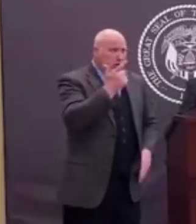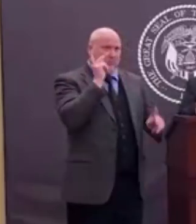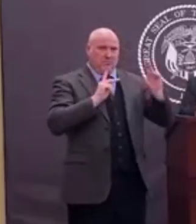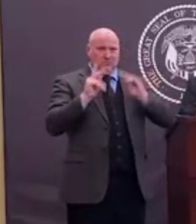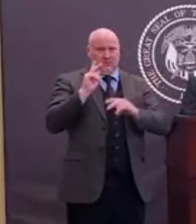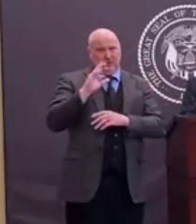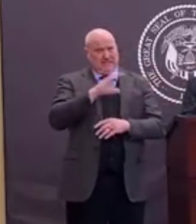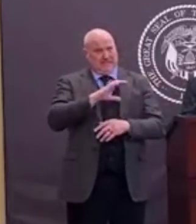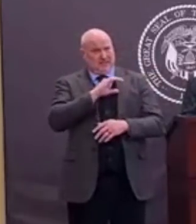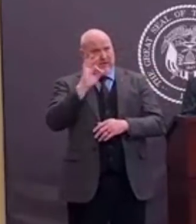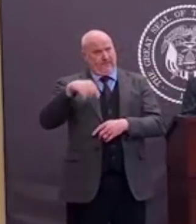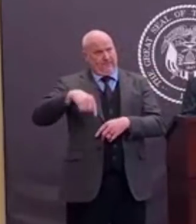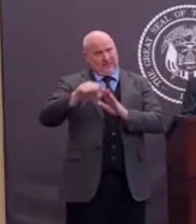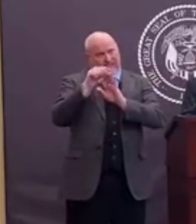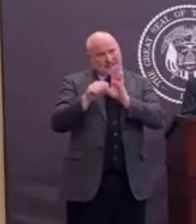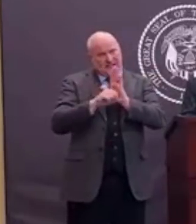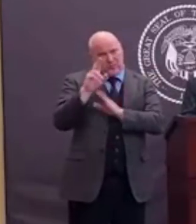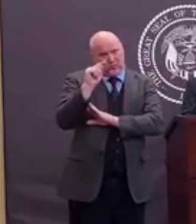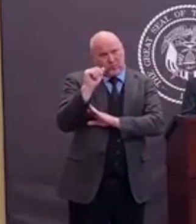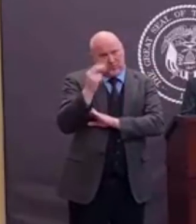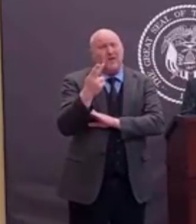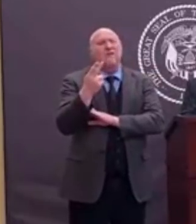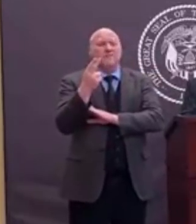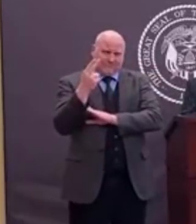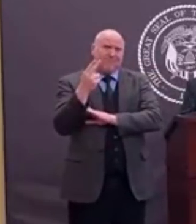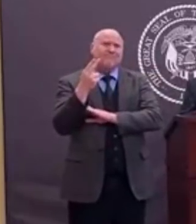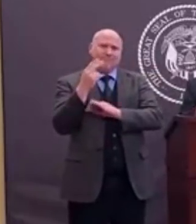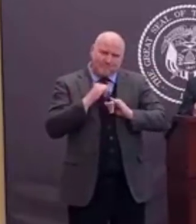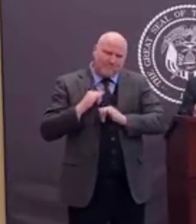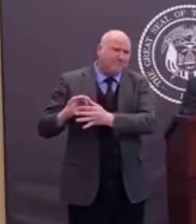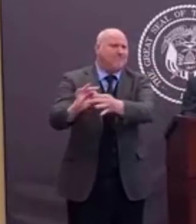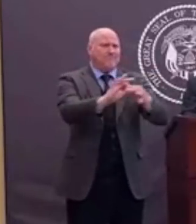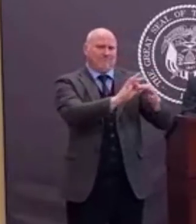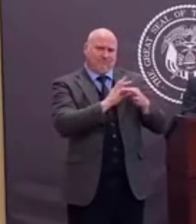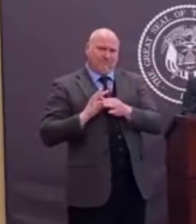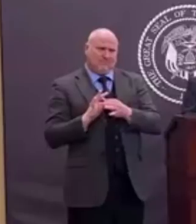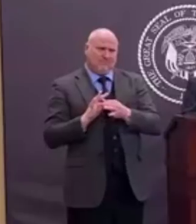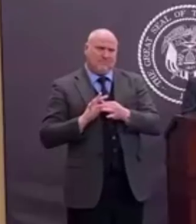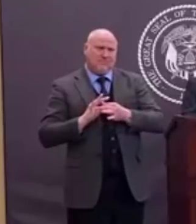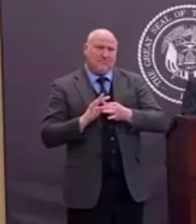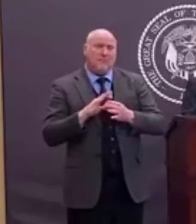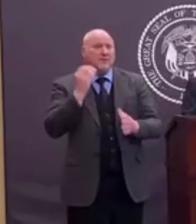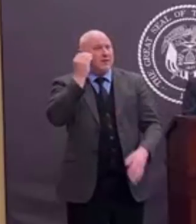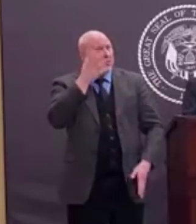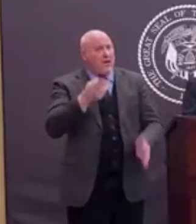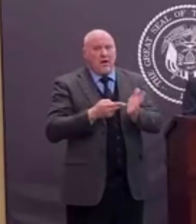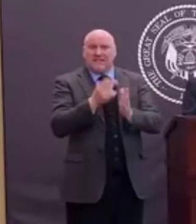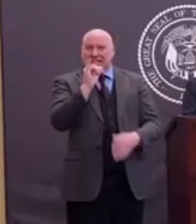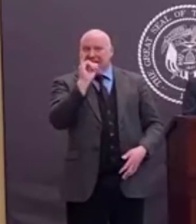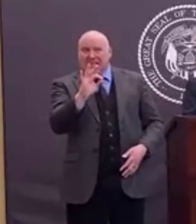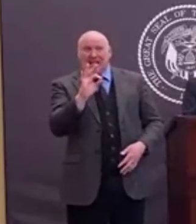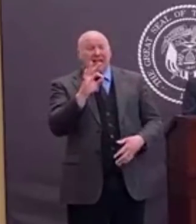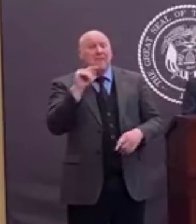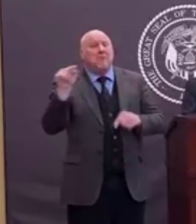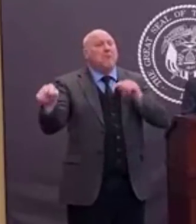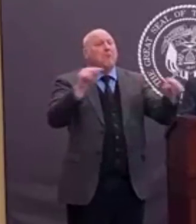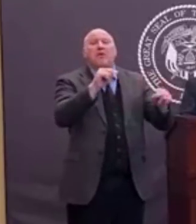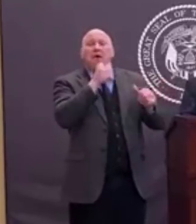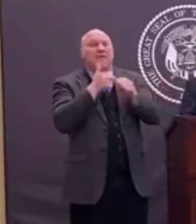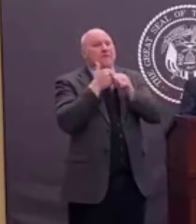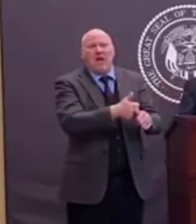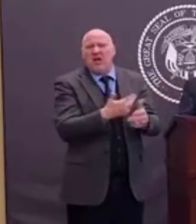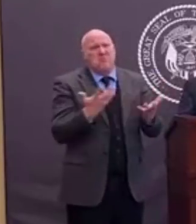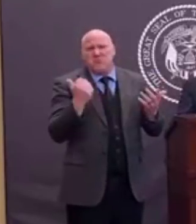This is a directive to the people of Utah. It's something that will only work if we all participate and do our part. There is no